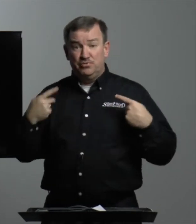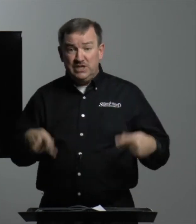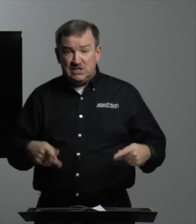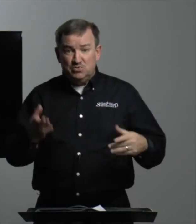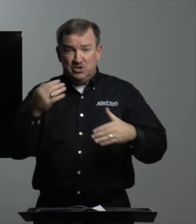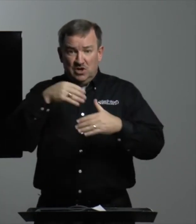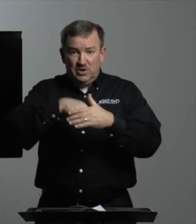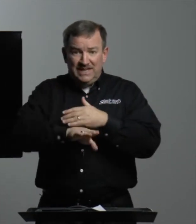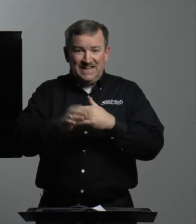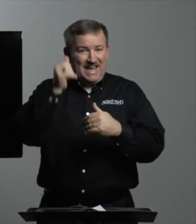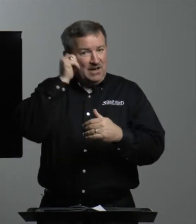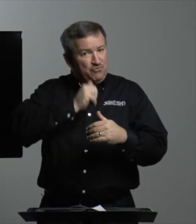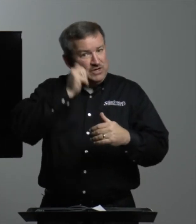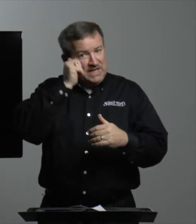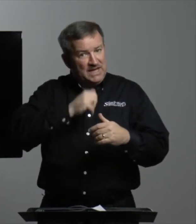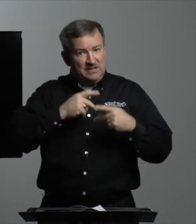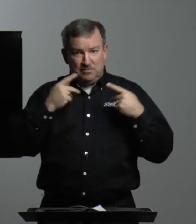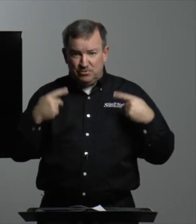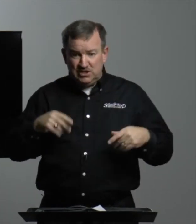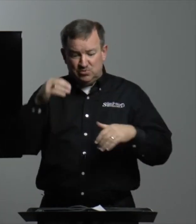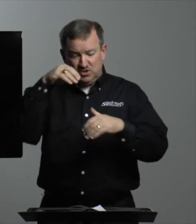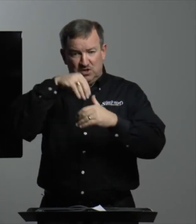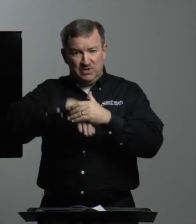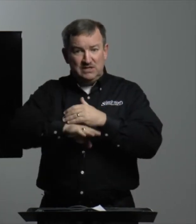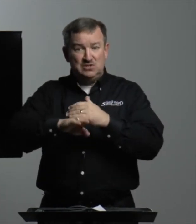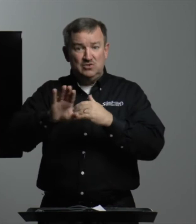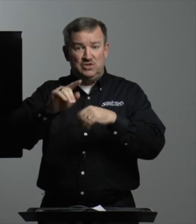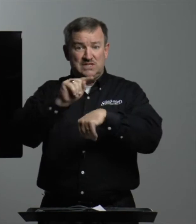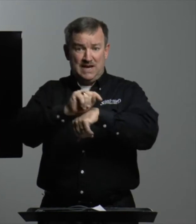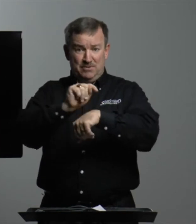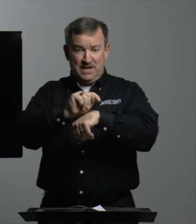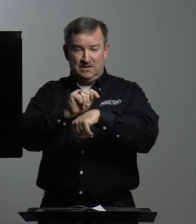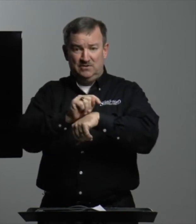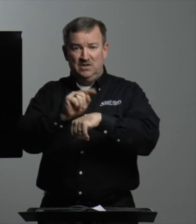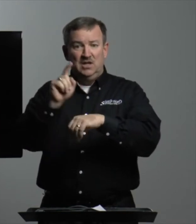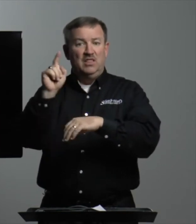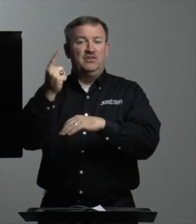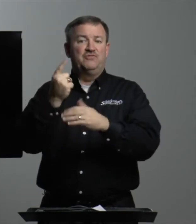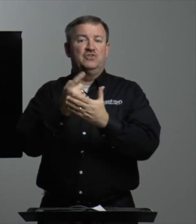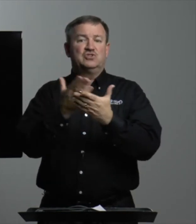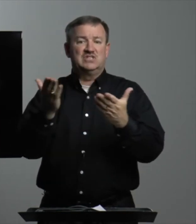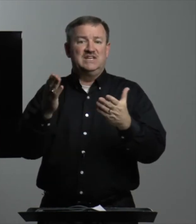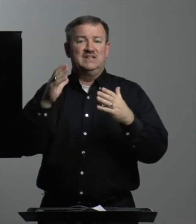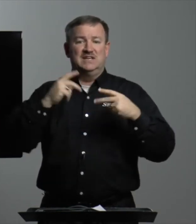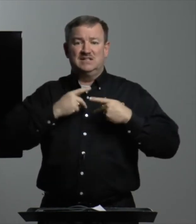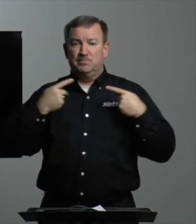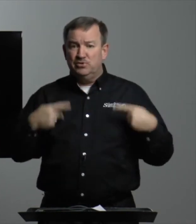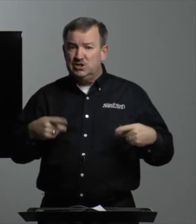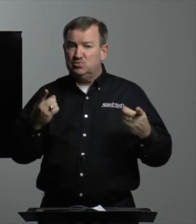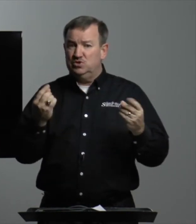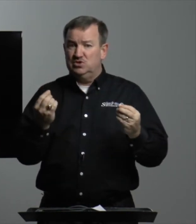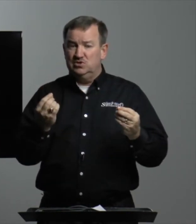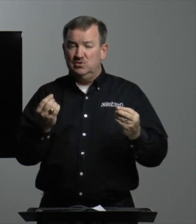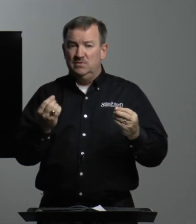the priest would go in every day. The priest would go into the tabernacle. The first thing that the priest would do,